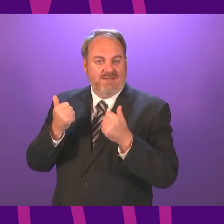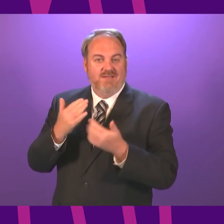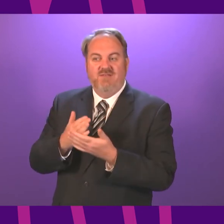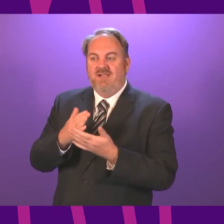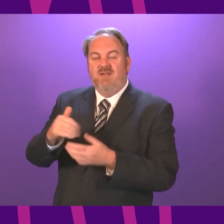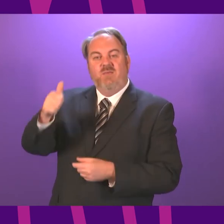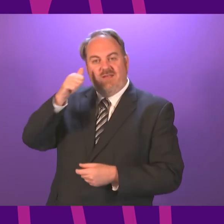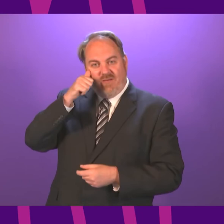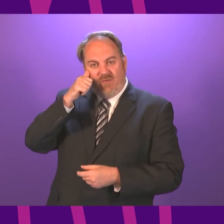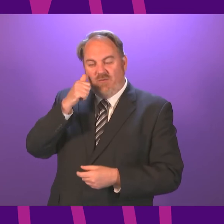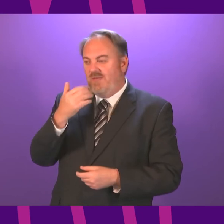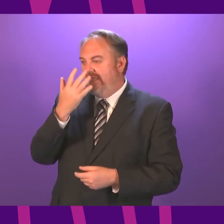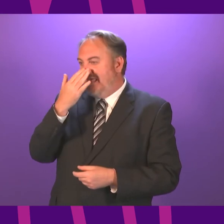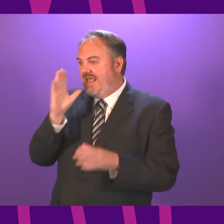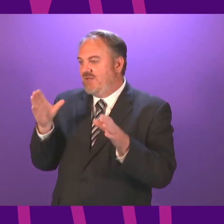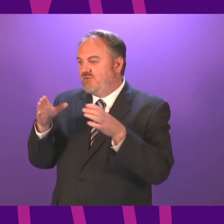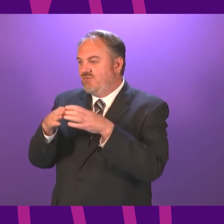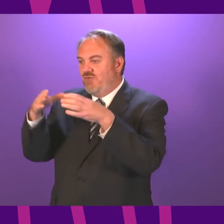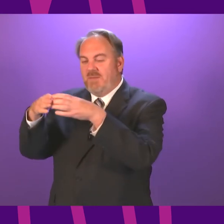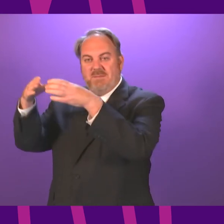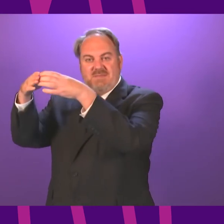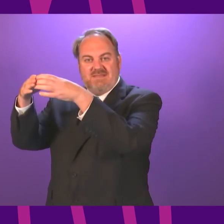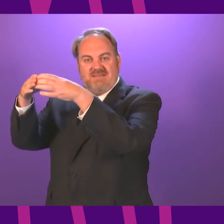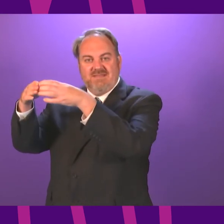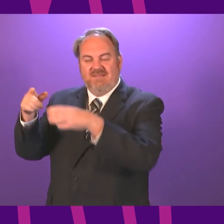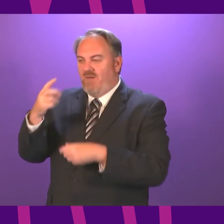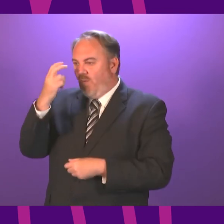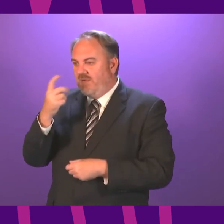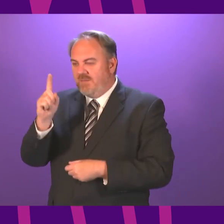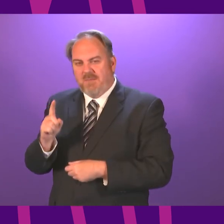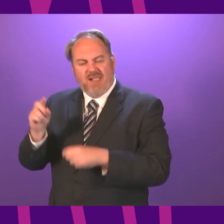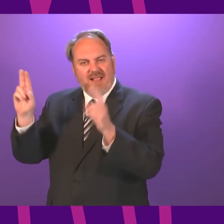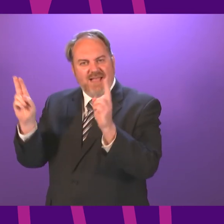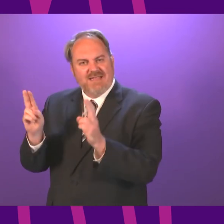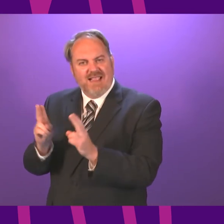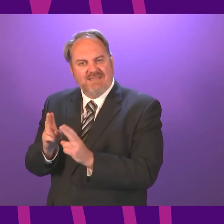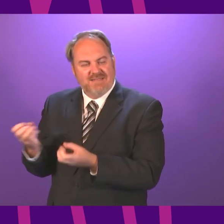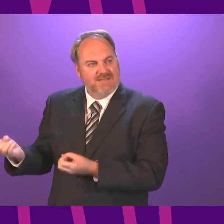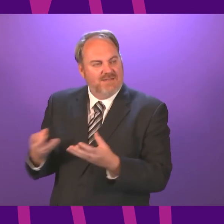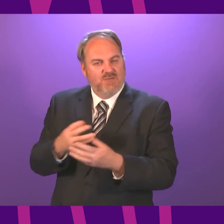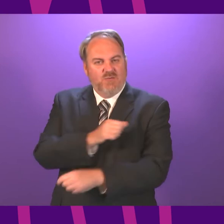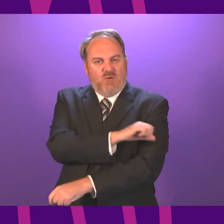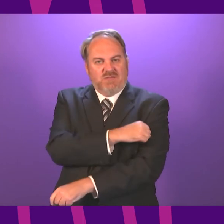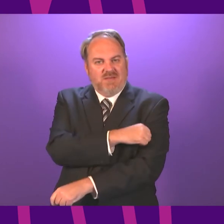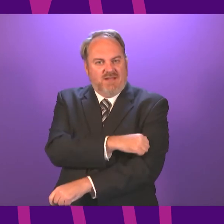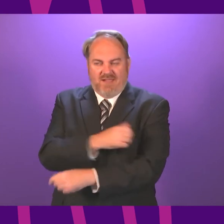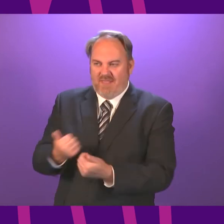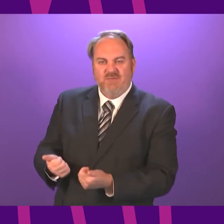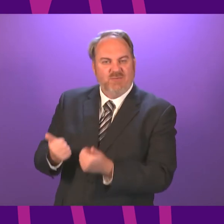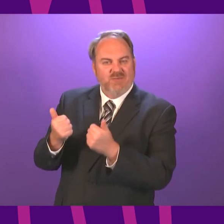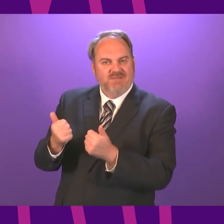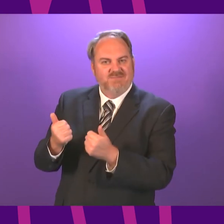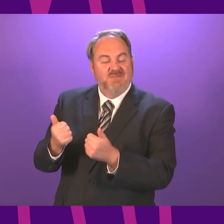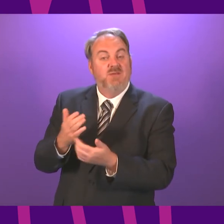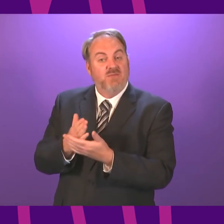age ranges, many people going into hospital will be younger than was the case earlier on in the pandemic. That's really good news, but I do